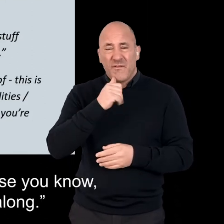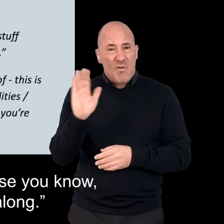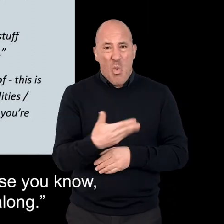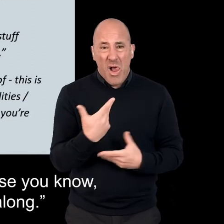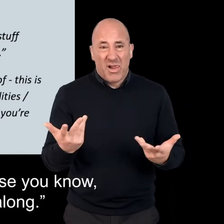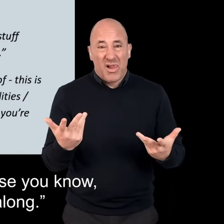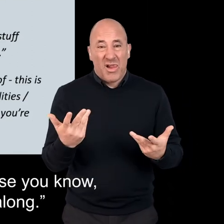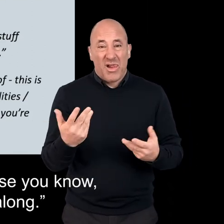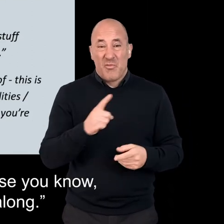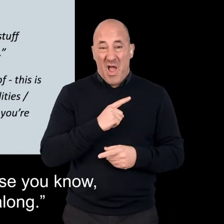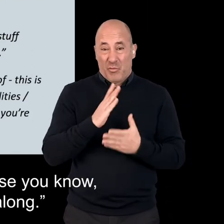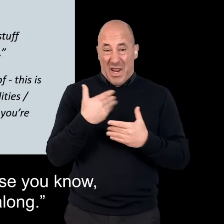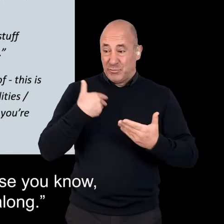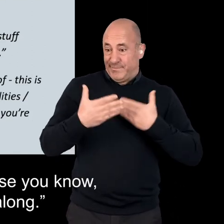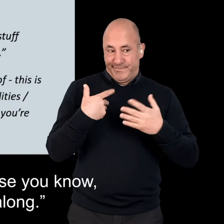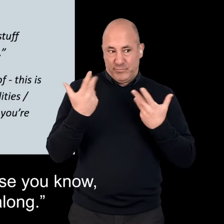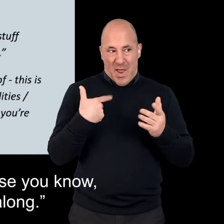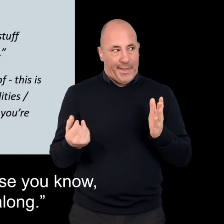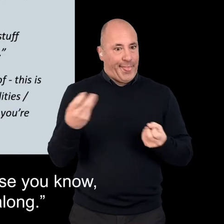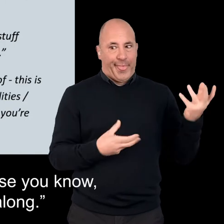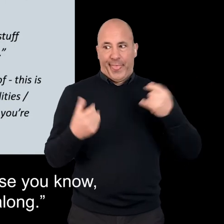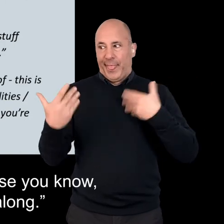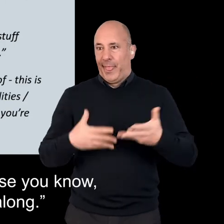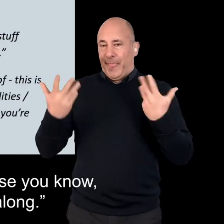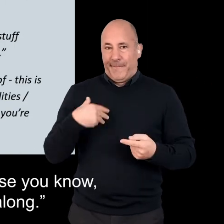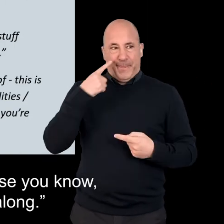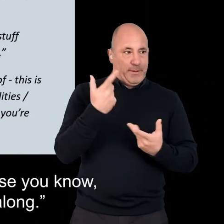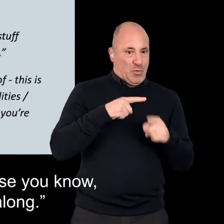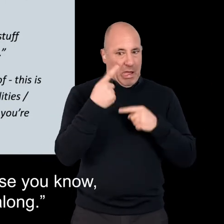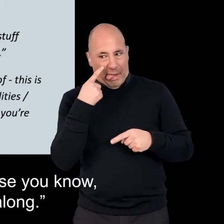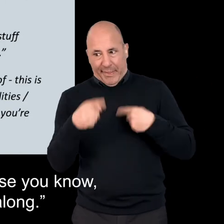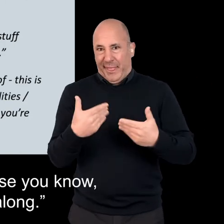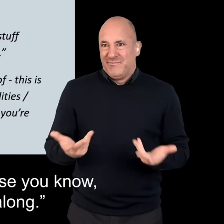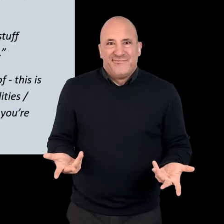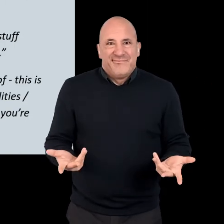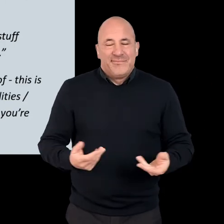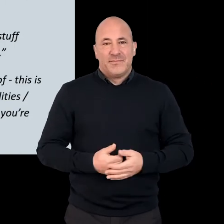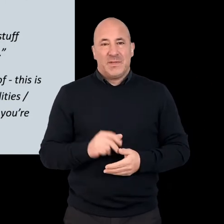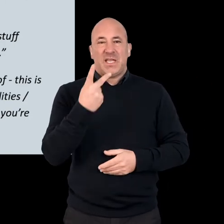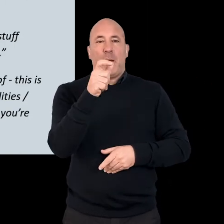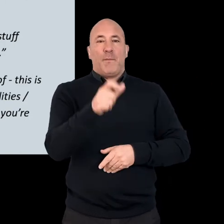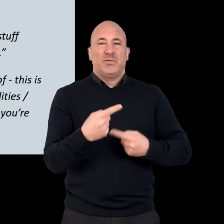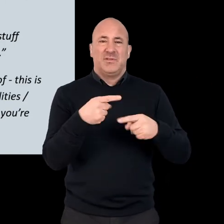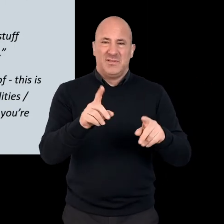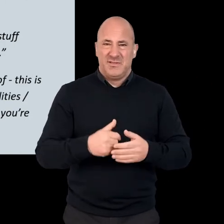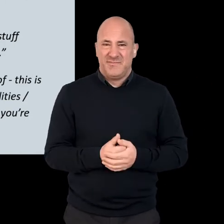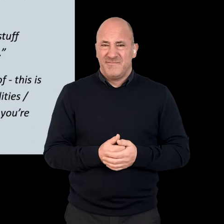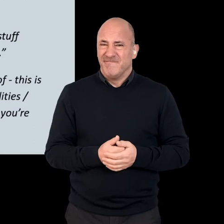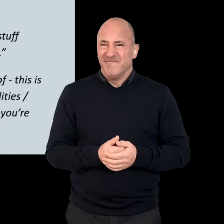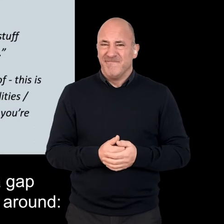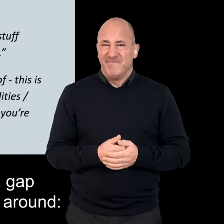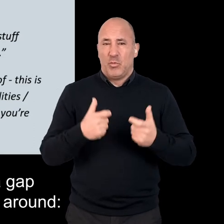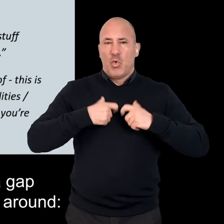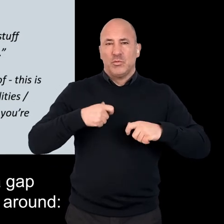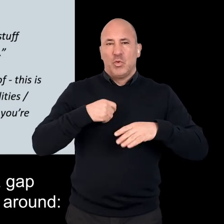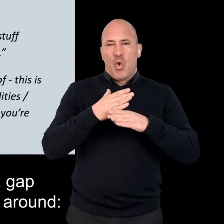Will be of benefit for everyone. Because you know, we're just making it up as we go along. The second quote is,